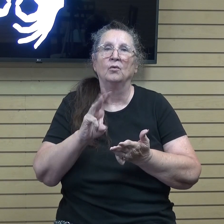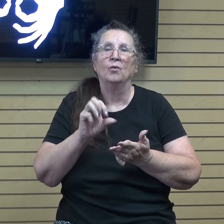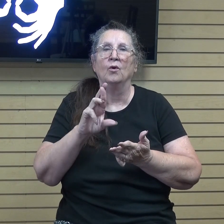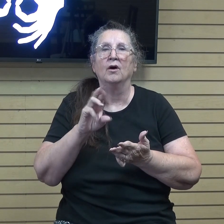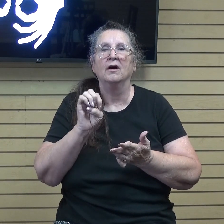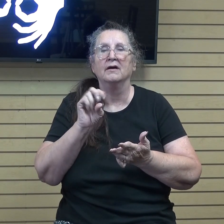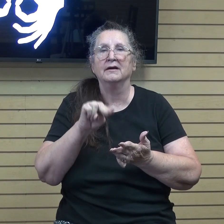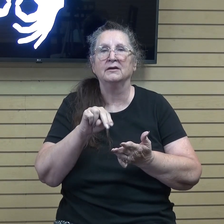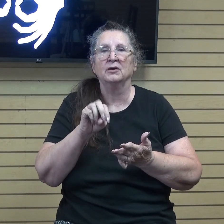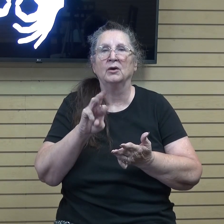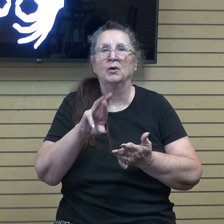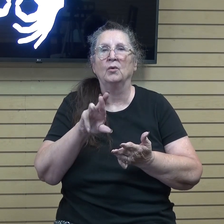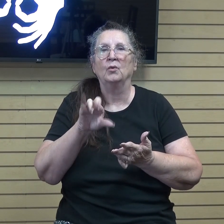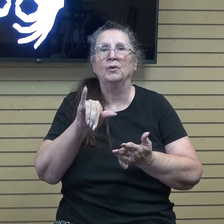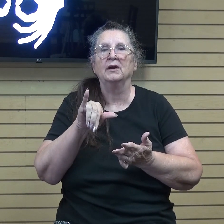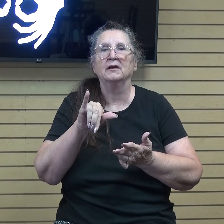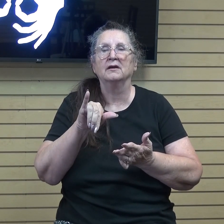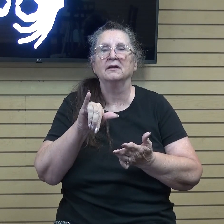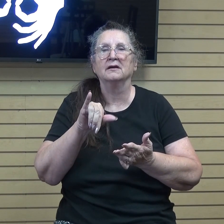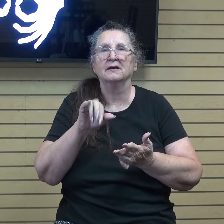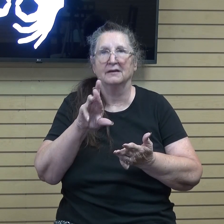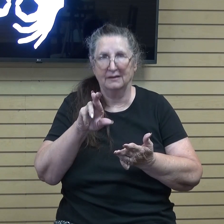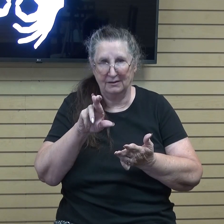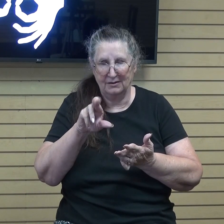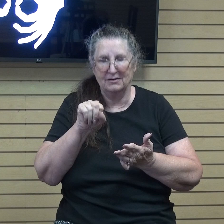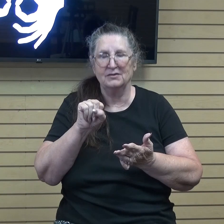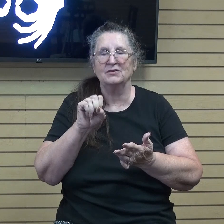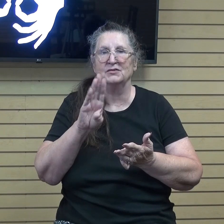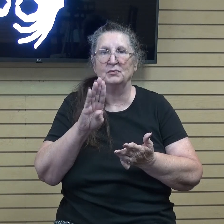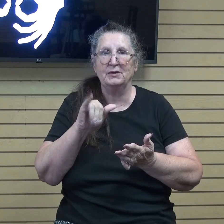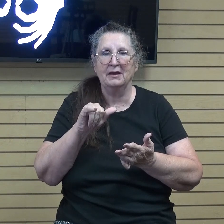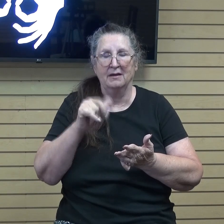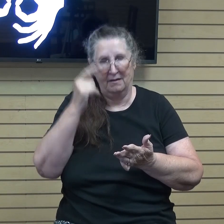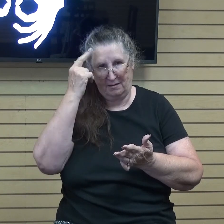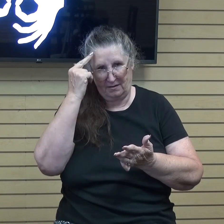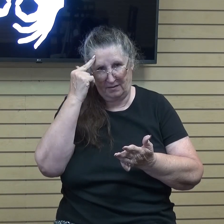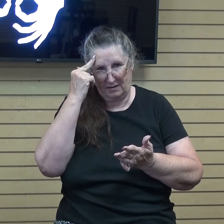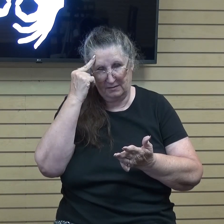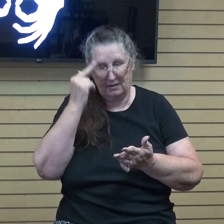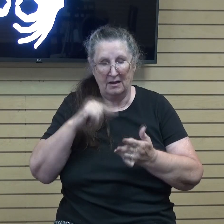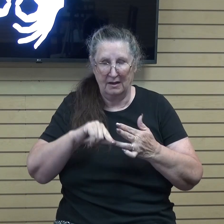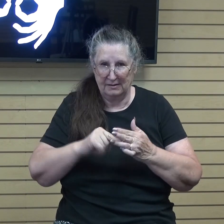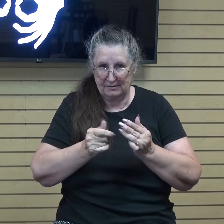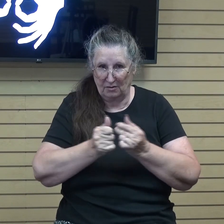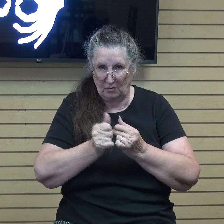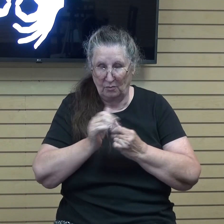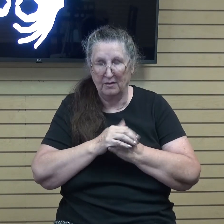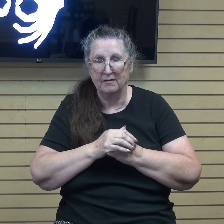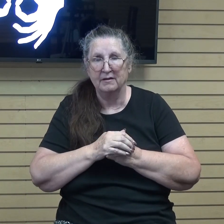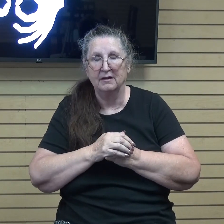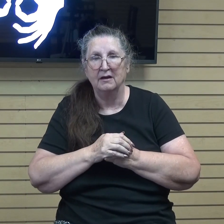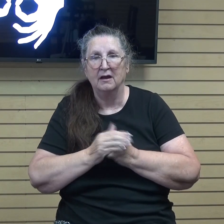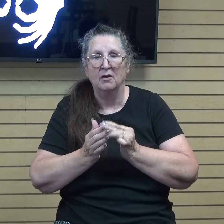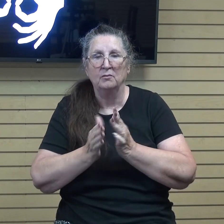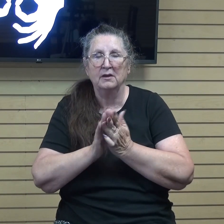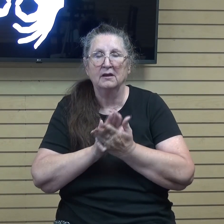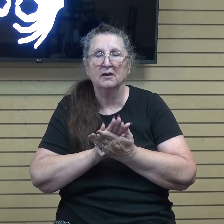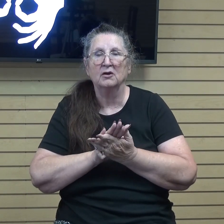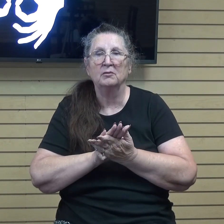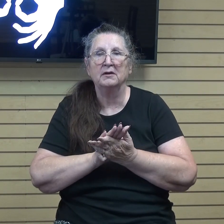at least the thoughts that I started with, on being a servant of God. That's the name of